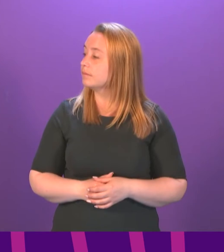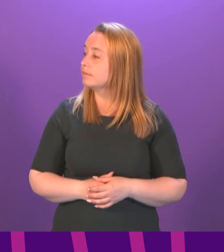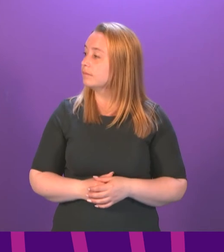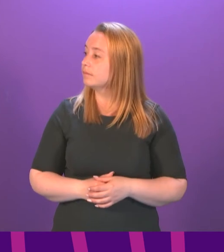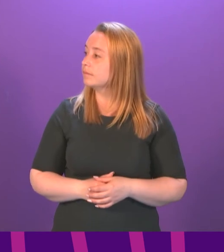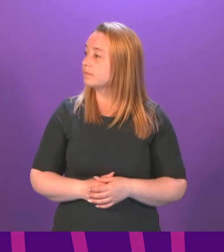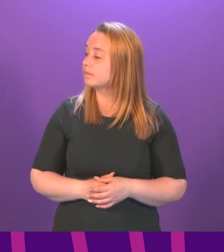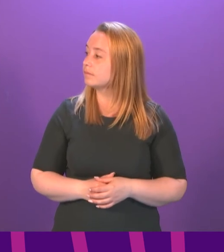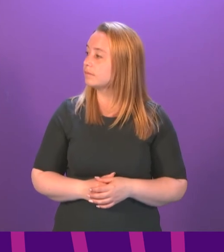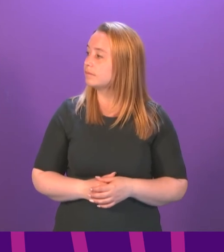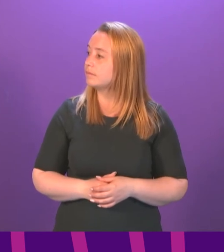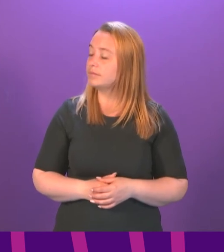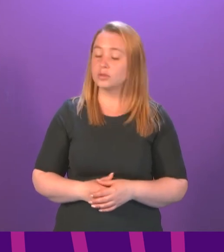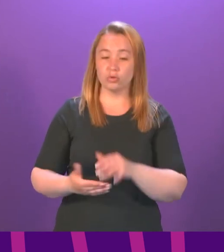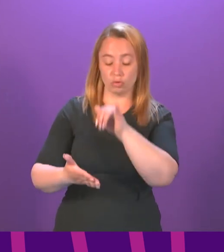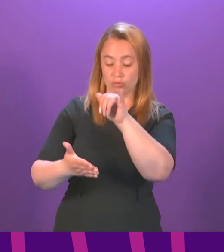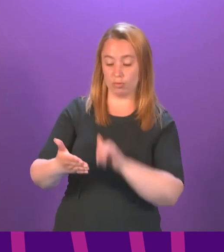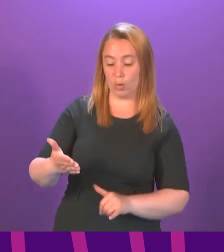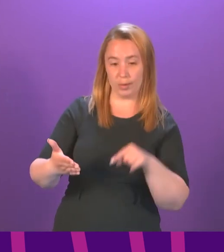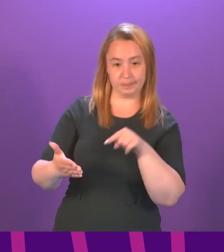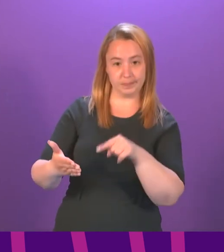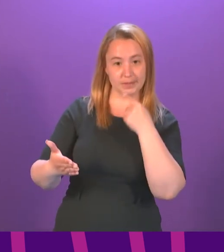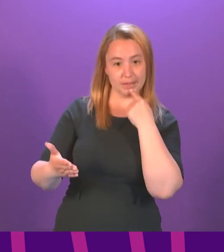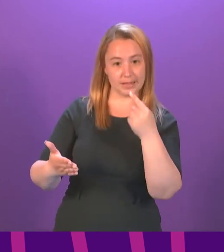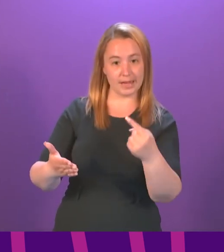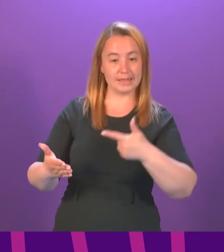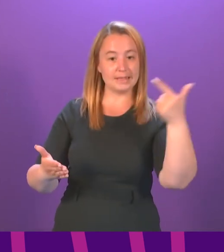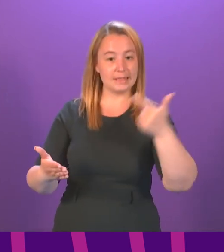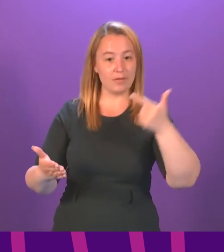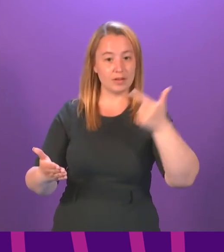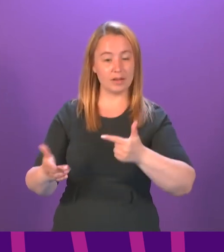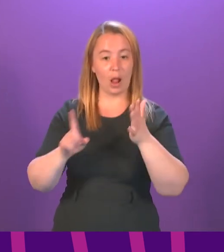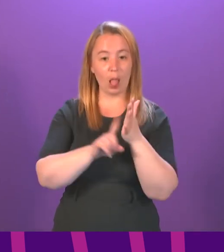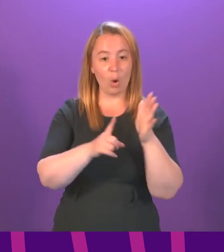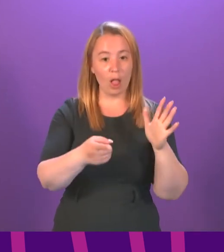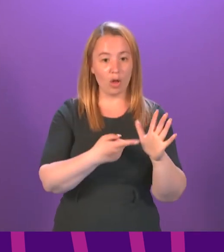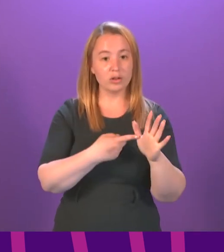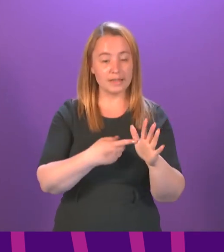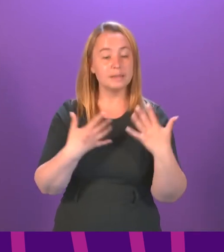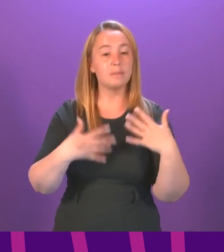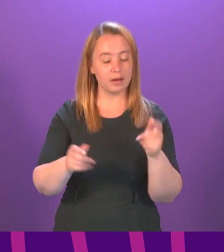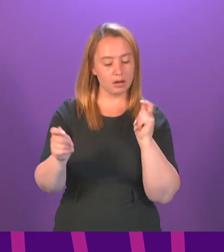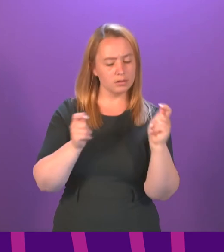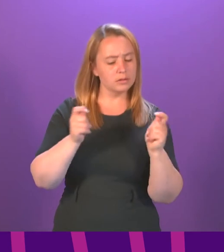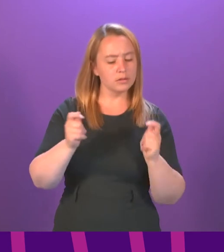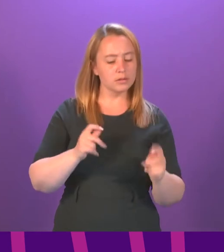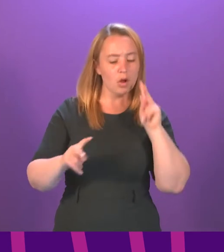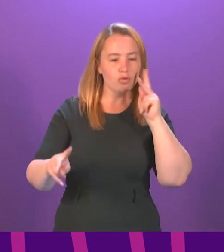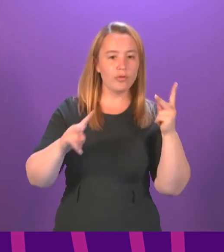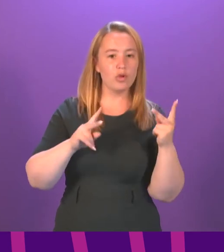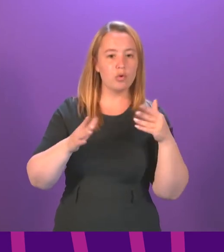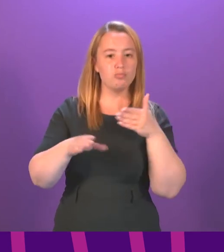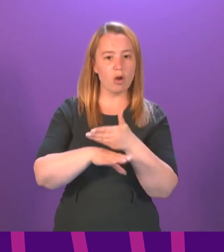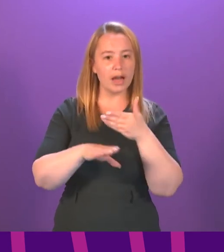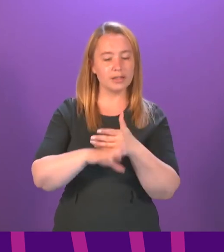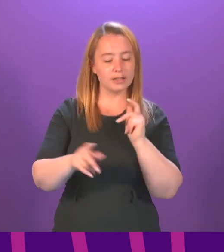So, I understand from the report that during the investigation, 17 local authorities have already taken steps to review their policy and practice,